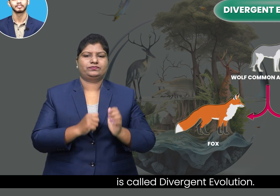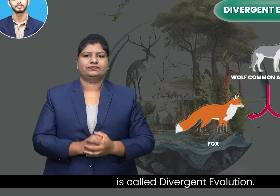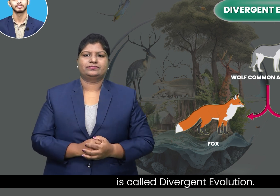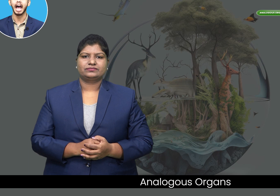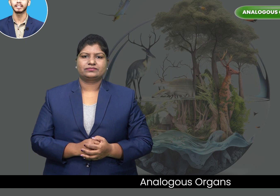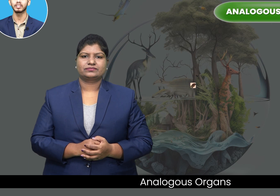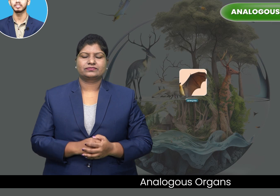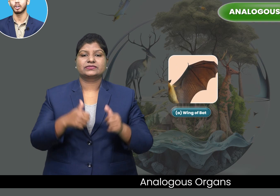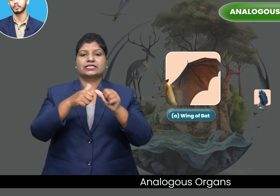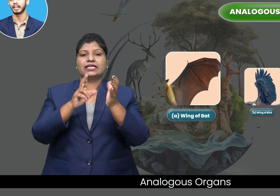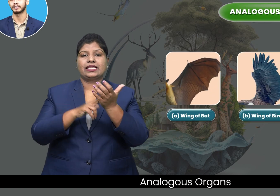Analogous organs.